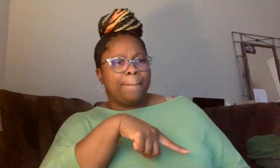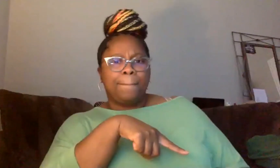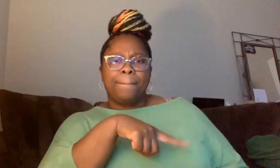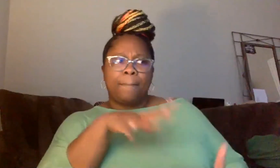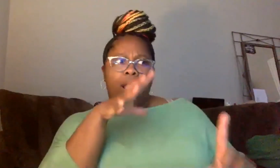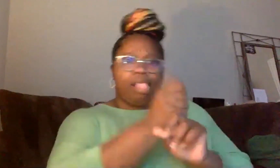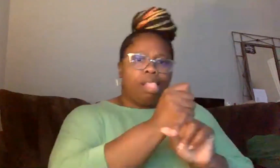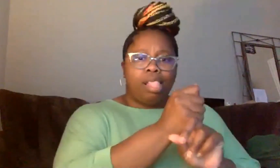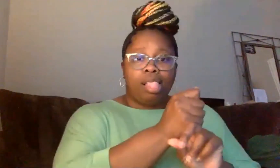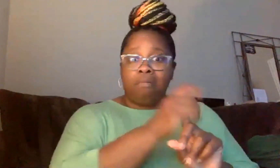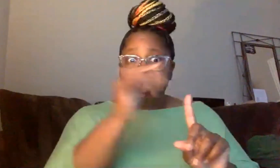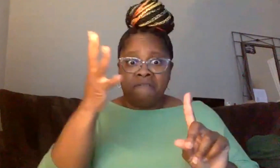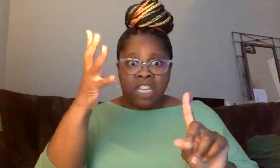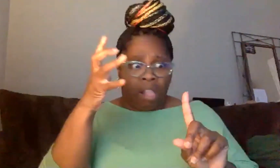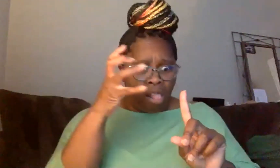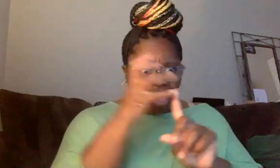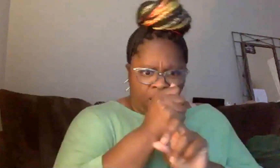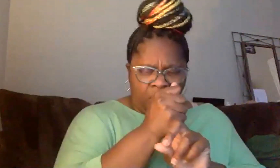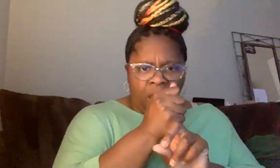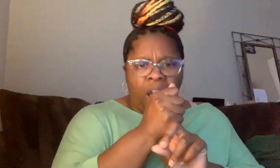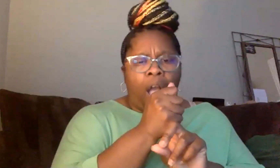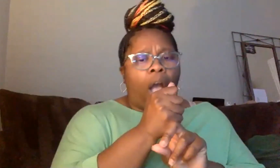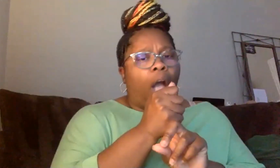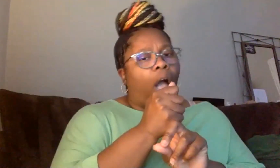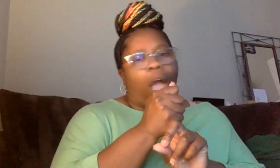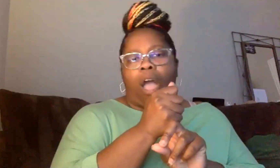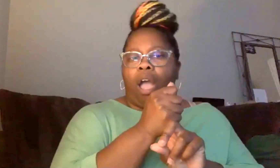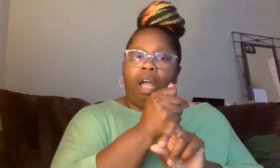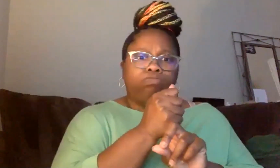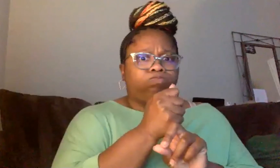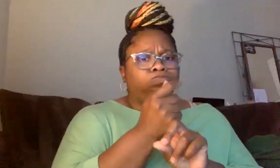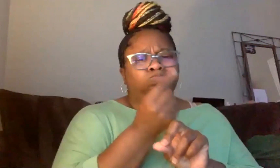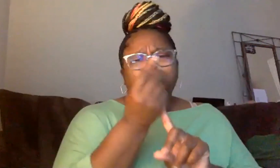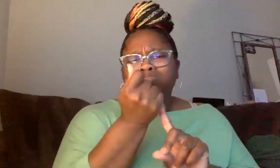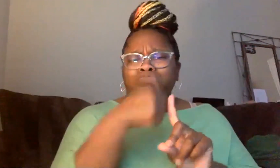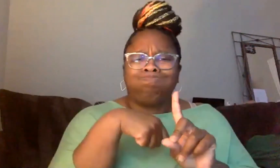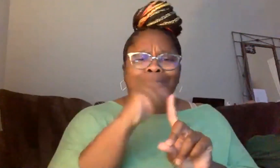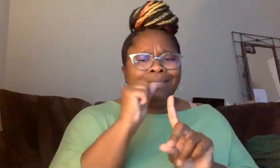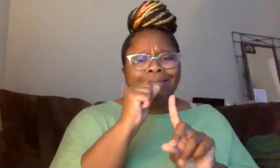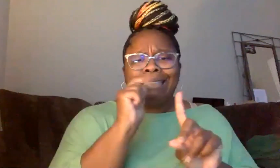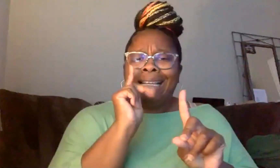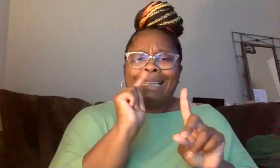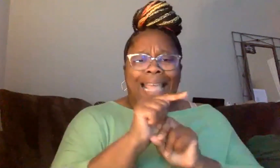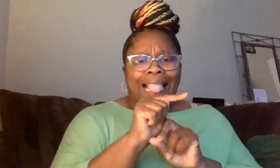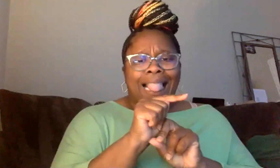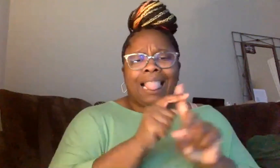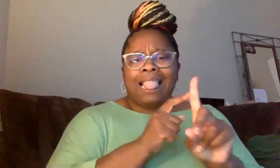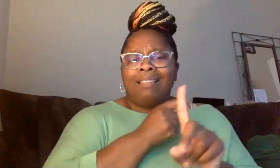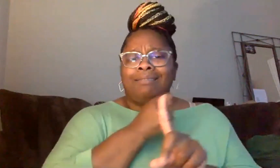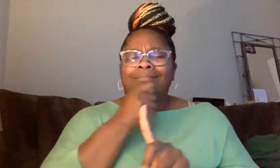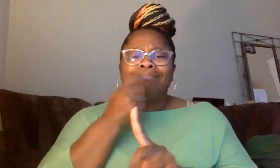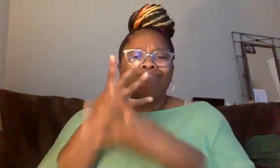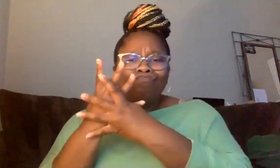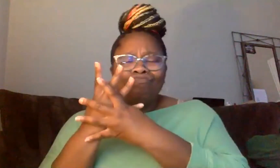once they grab you, once they, once they have a hold of you, they could beat you. They could kill you. They can incarcerate you. And that, that does